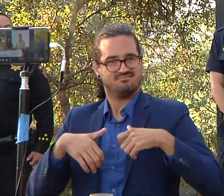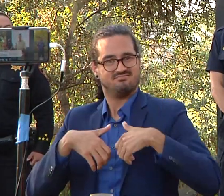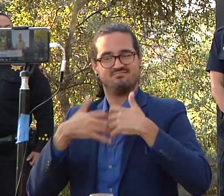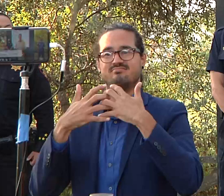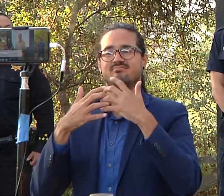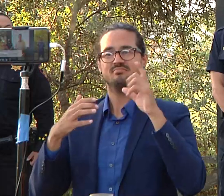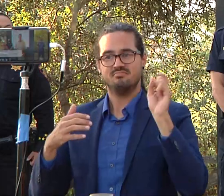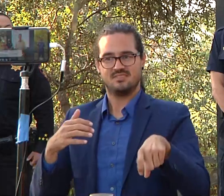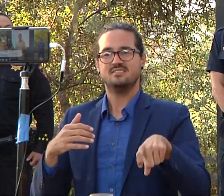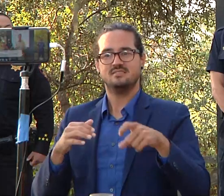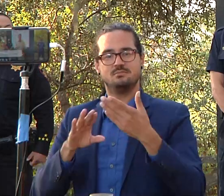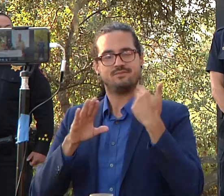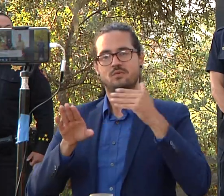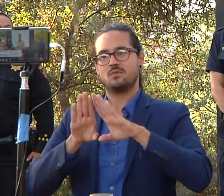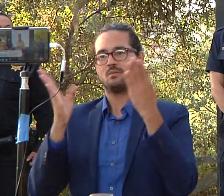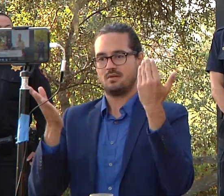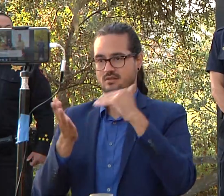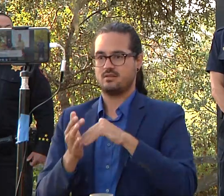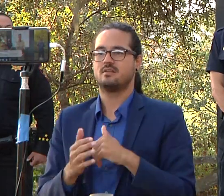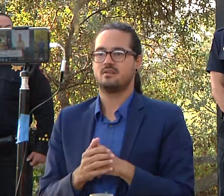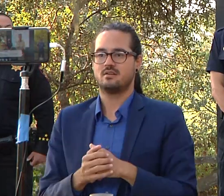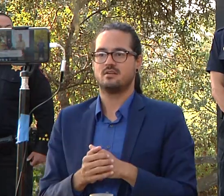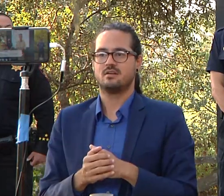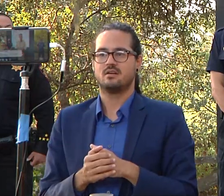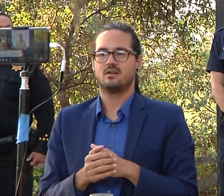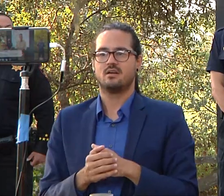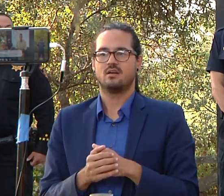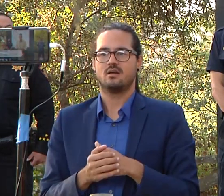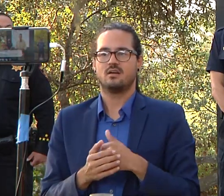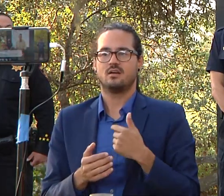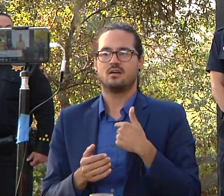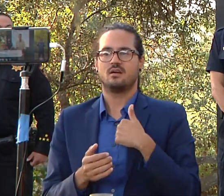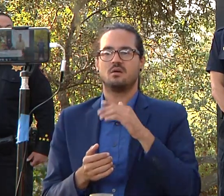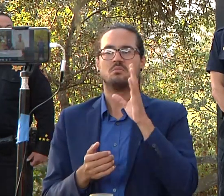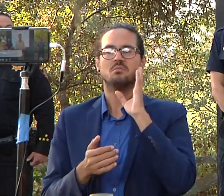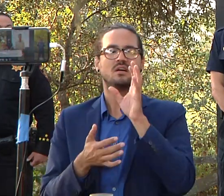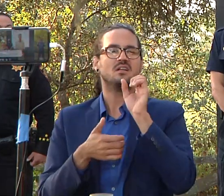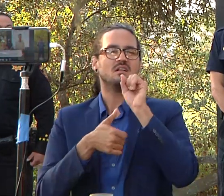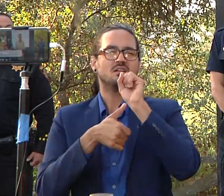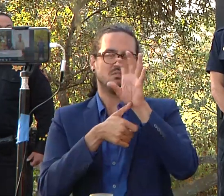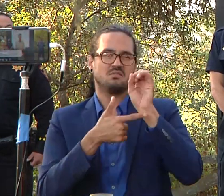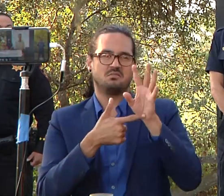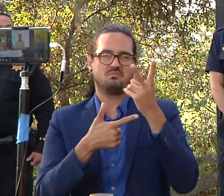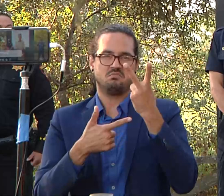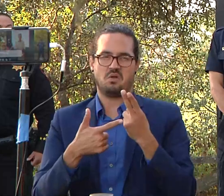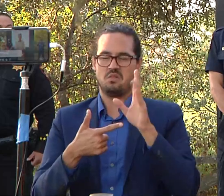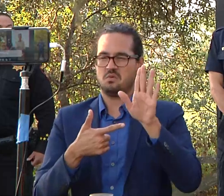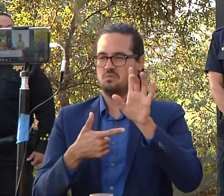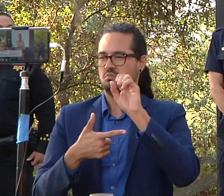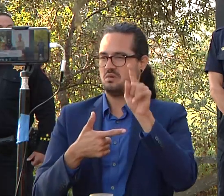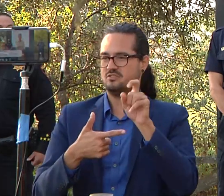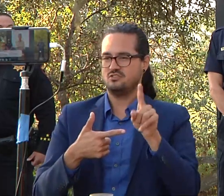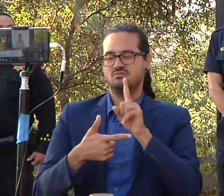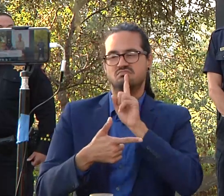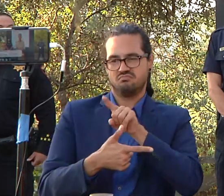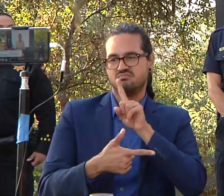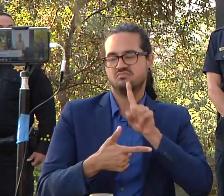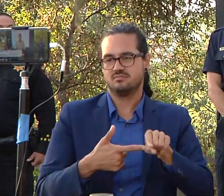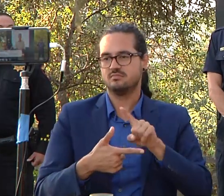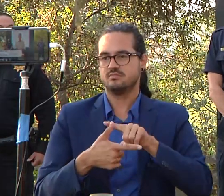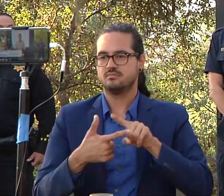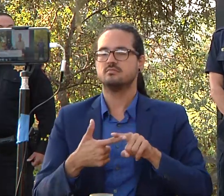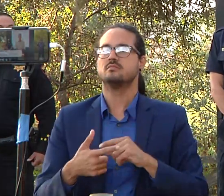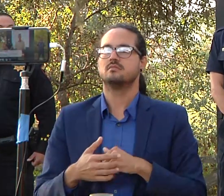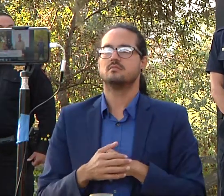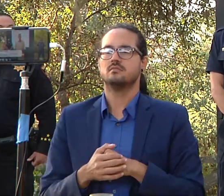so i'm going to give you a and i'm going to catch both both parts of your question there one has to do with repopulation and when i i believe that's part of your question the